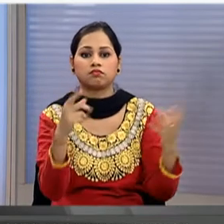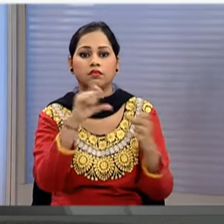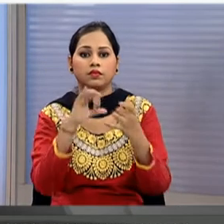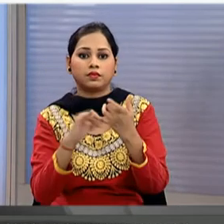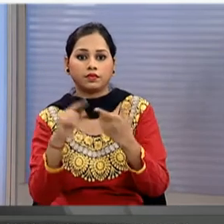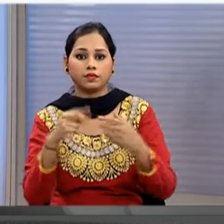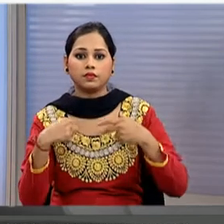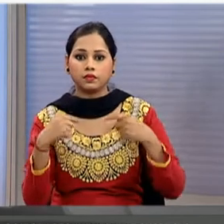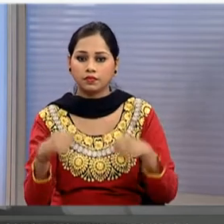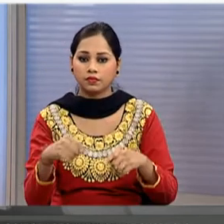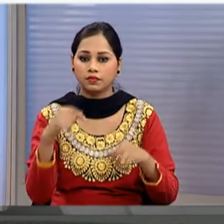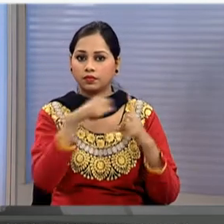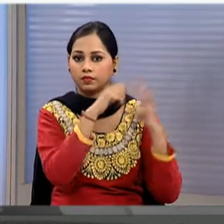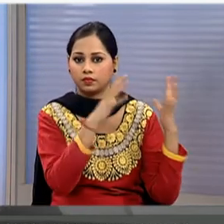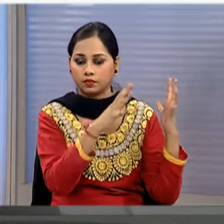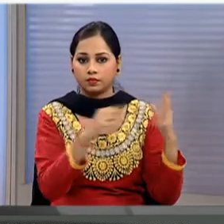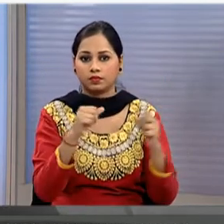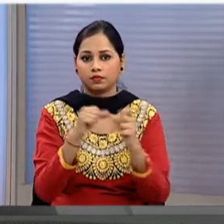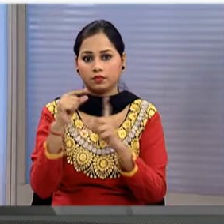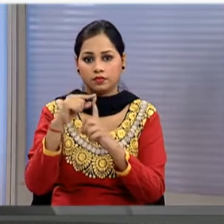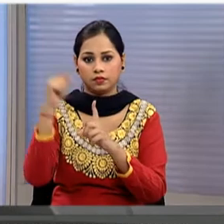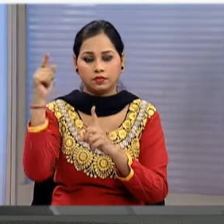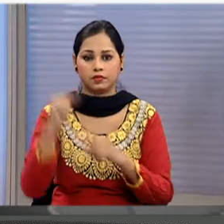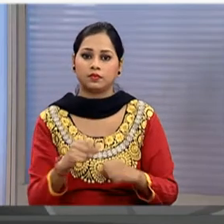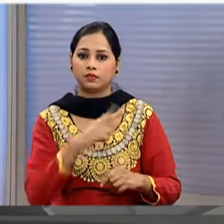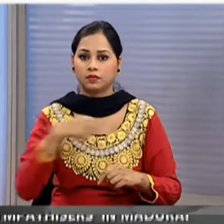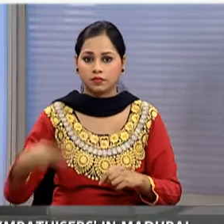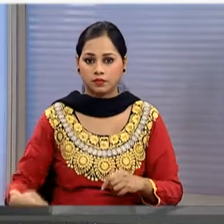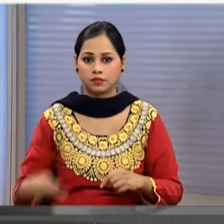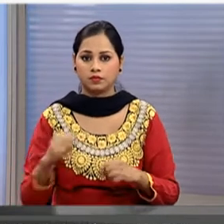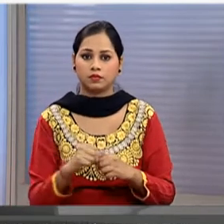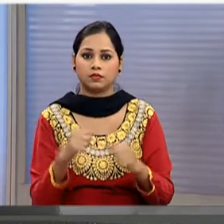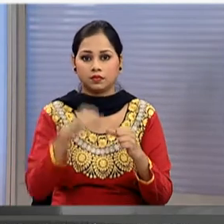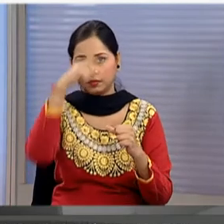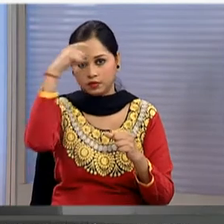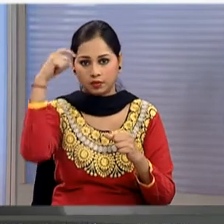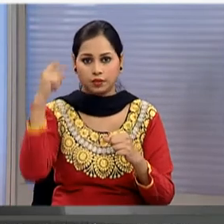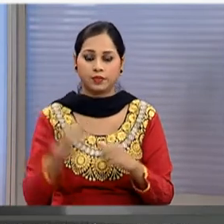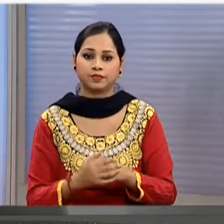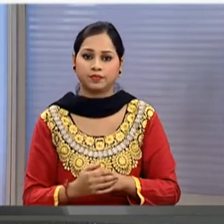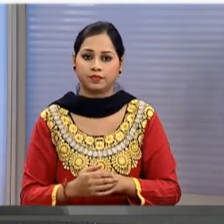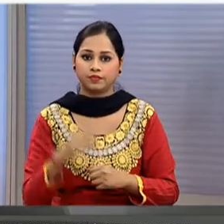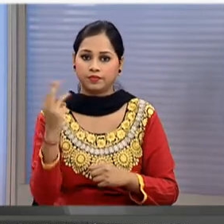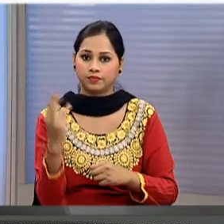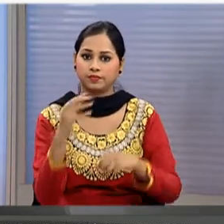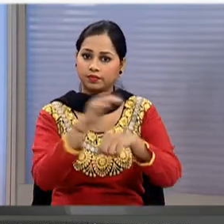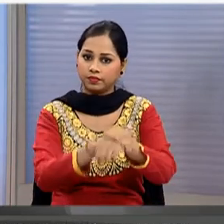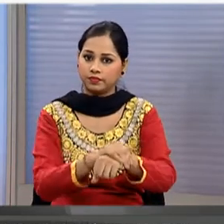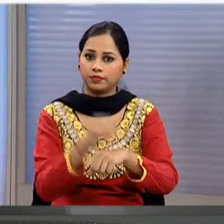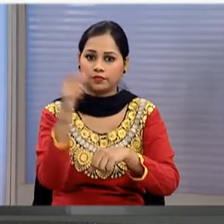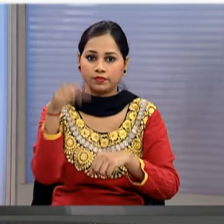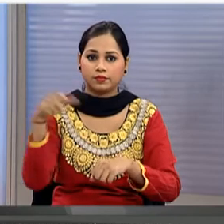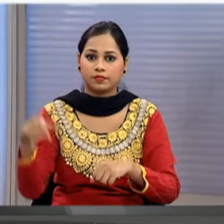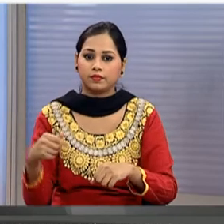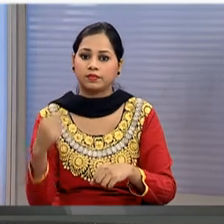in court premises of Kerala Andhra Pradesh and Karnataka since April the three arrested persons